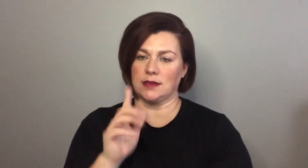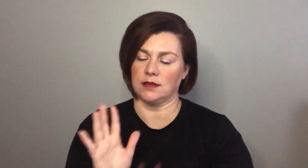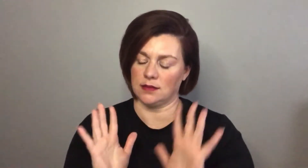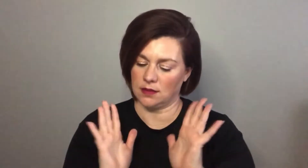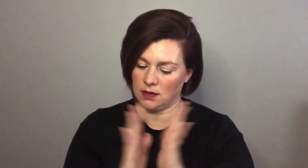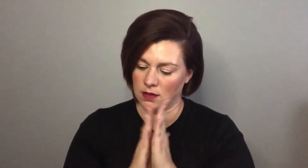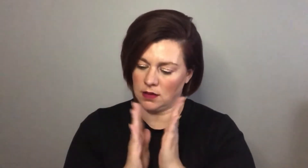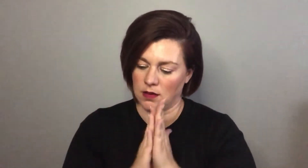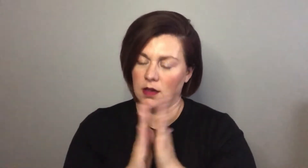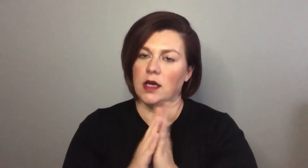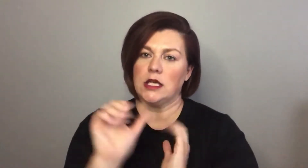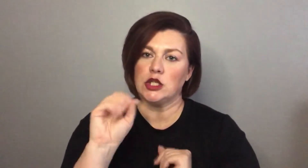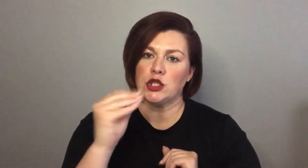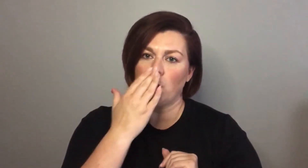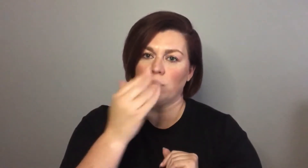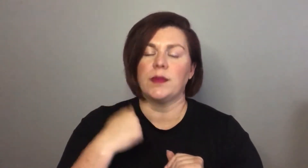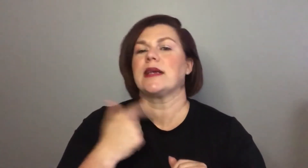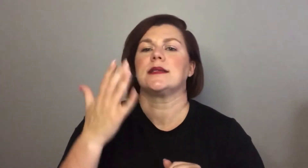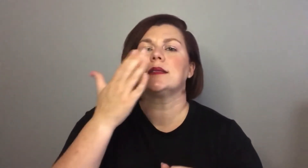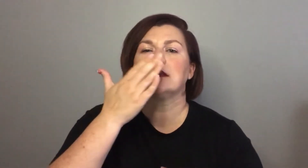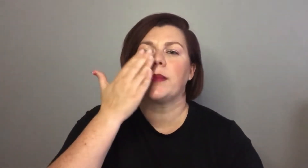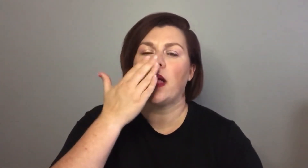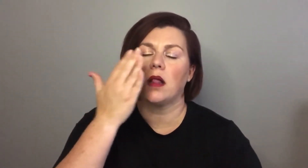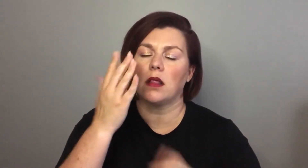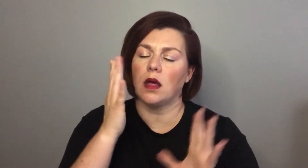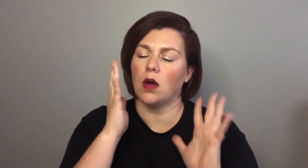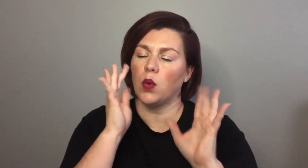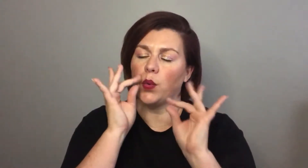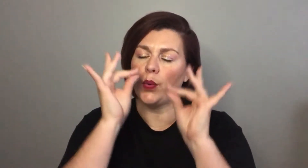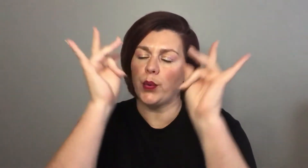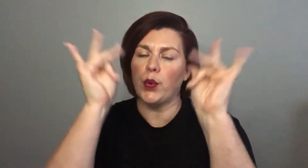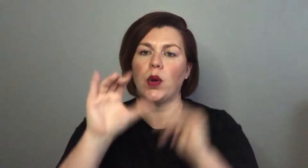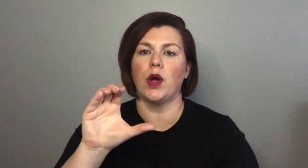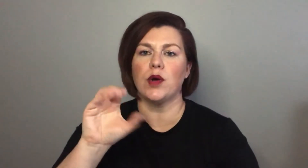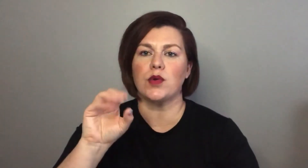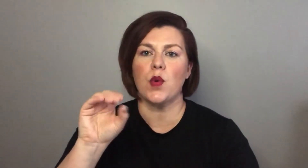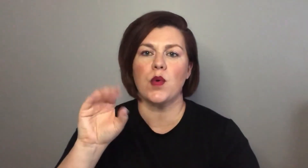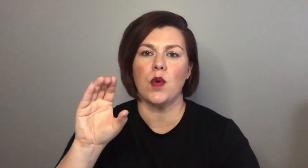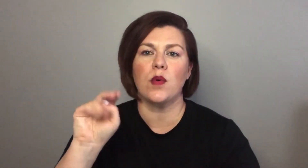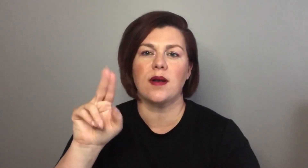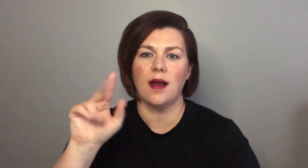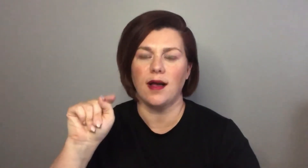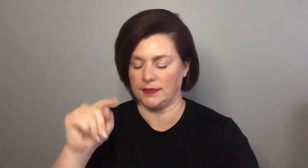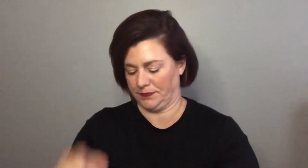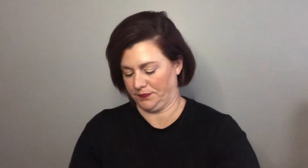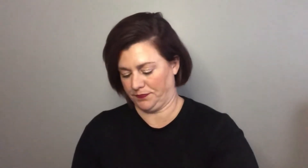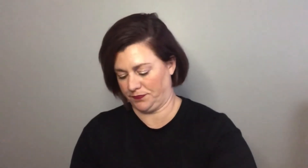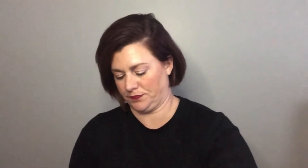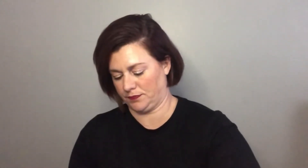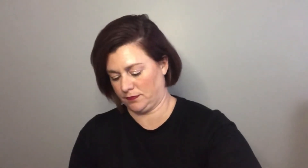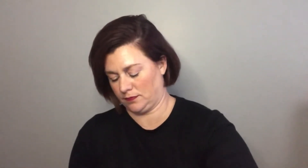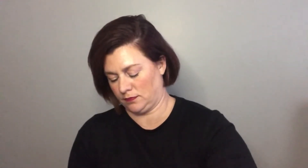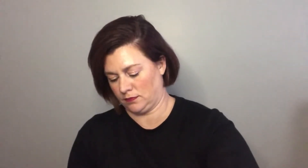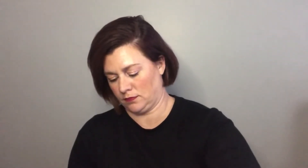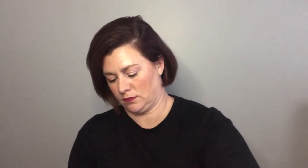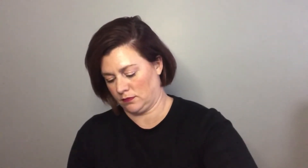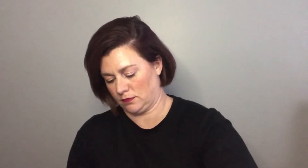Now this one can we just talk about the smell oh my word it is so good that coconut